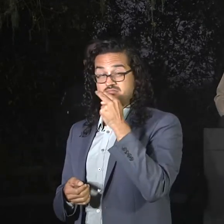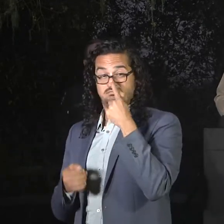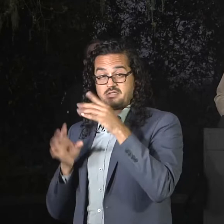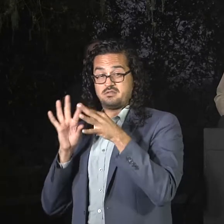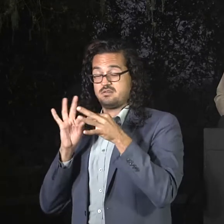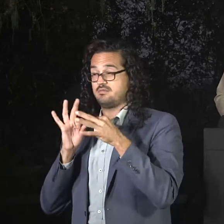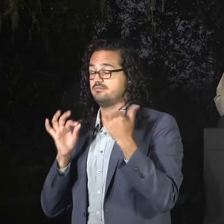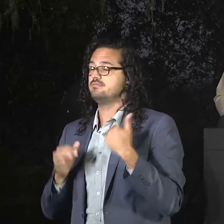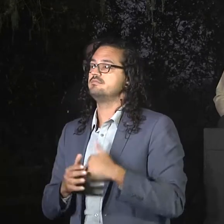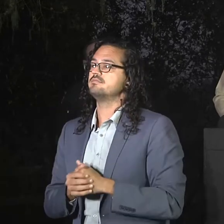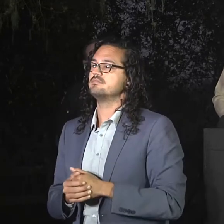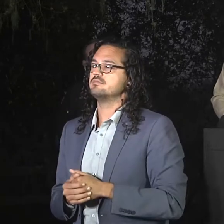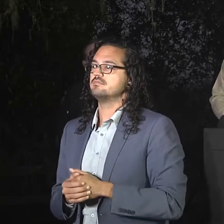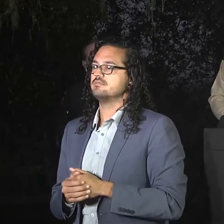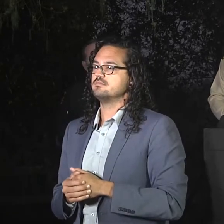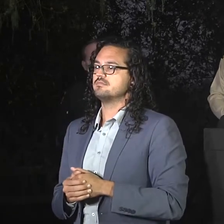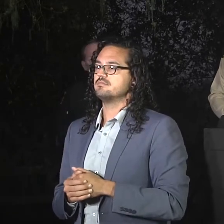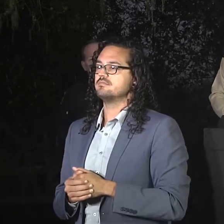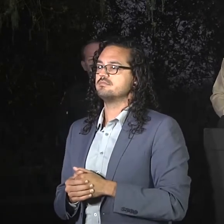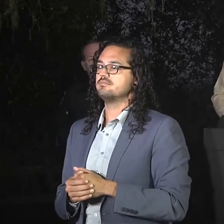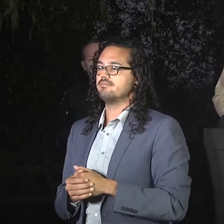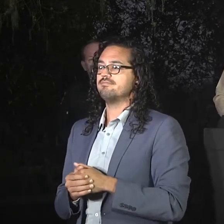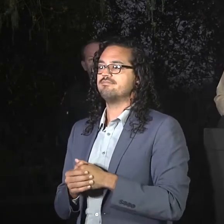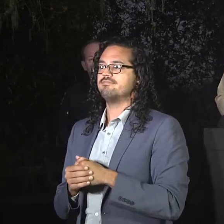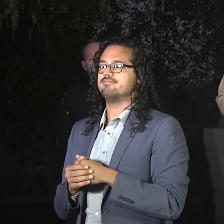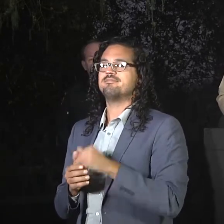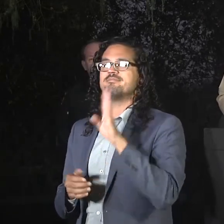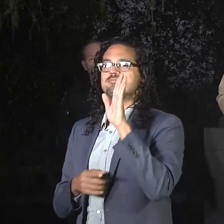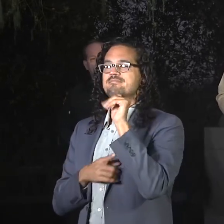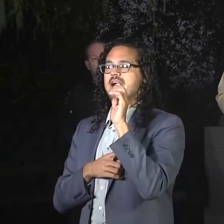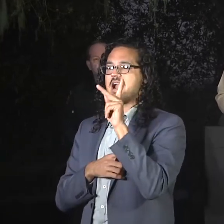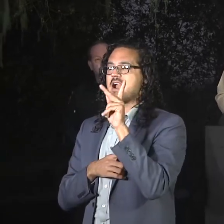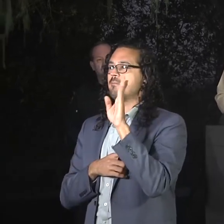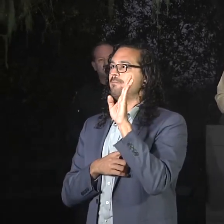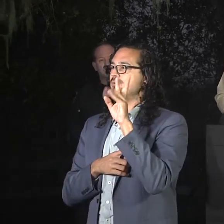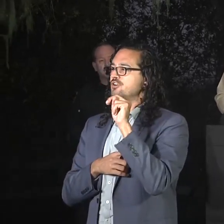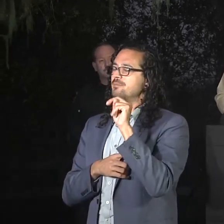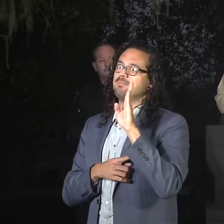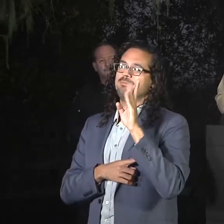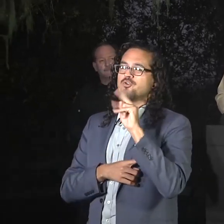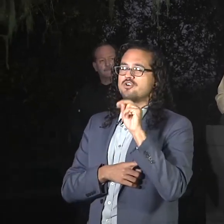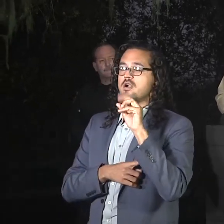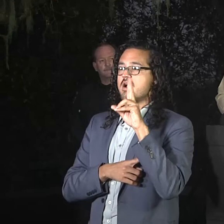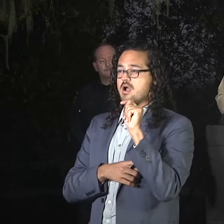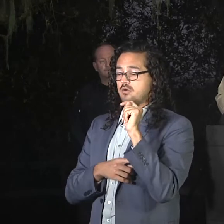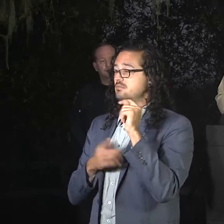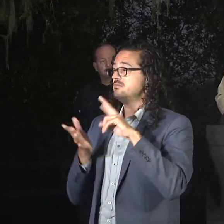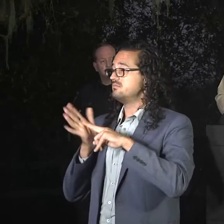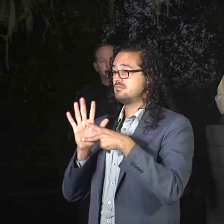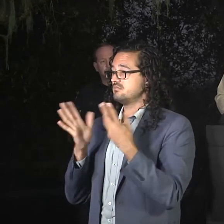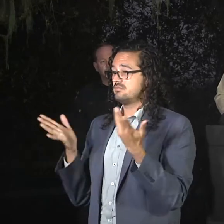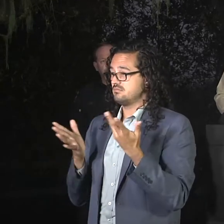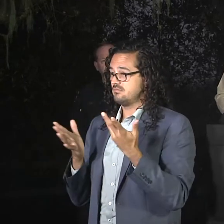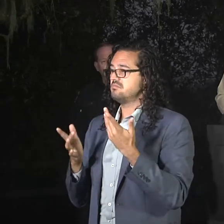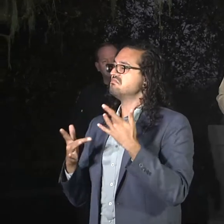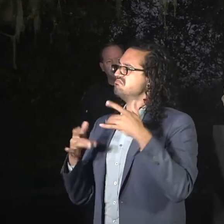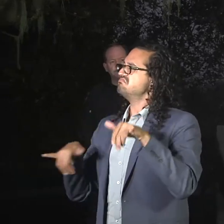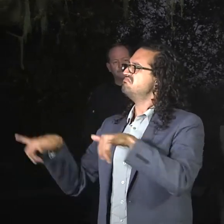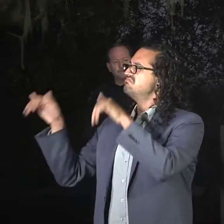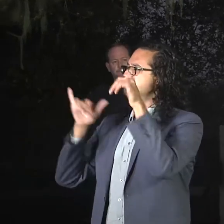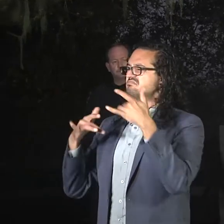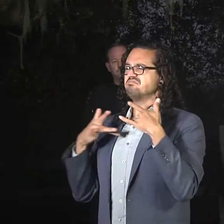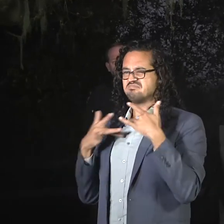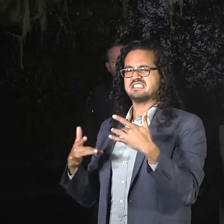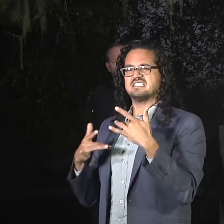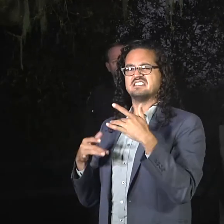So, the burnout operation that we're going to be doing, it's something we typically do. It's a common strategy that we utilize. And basically, when we're